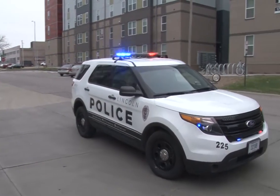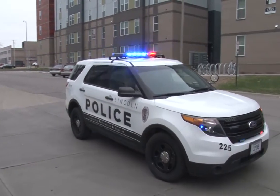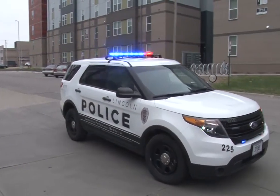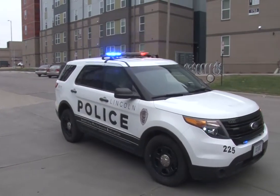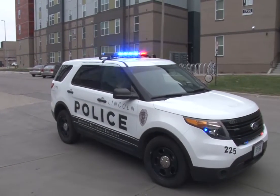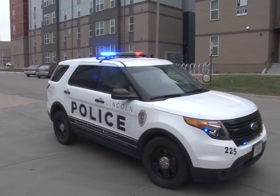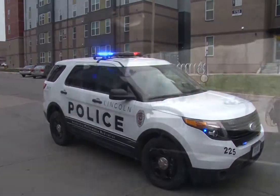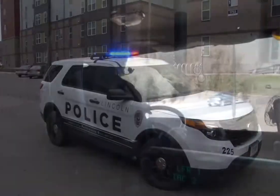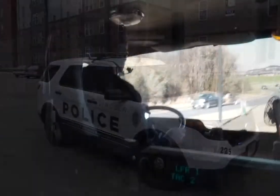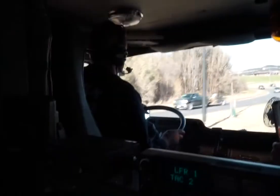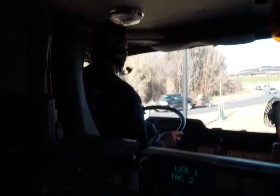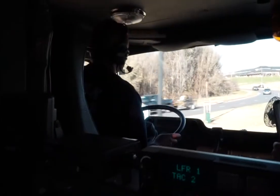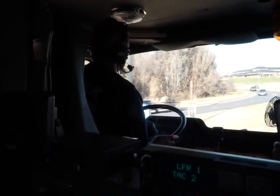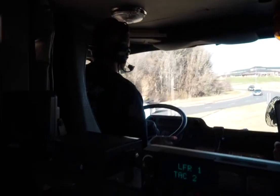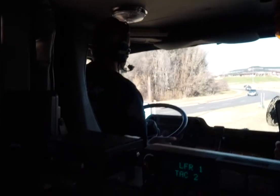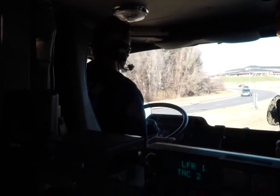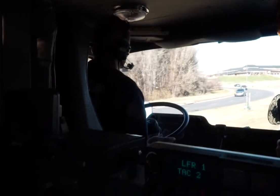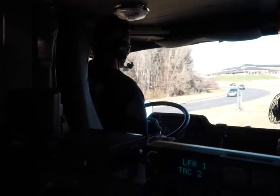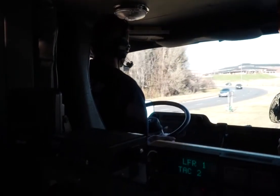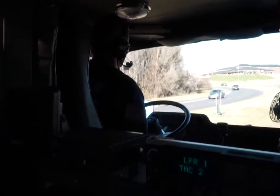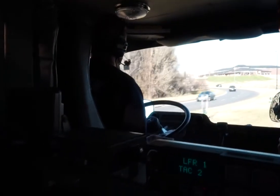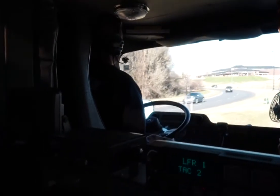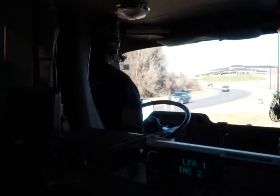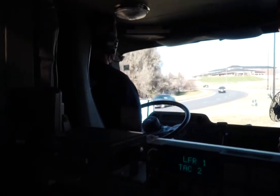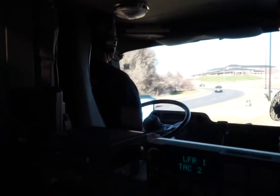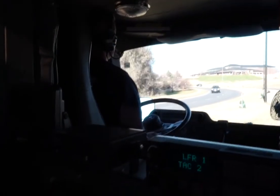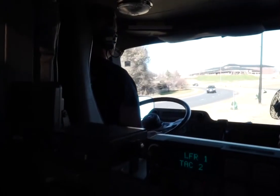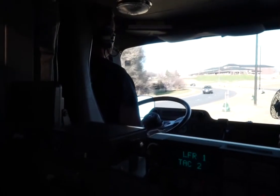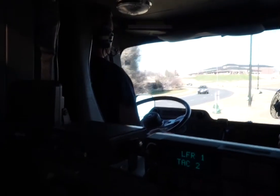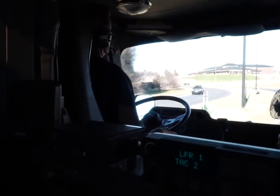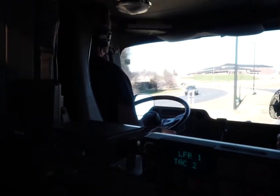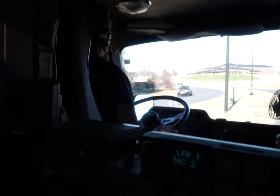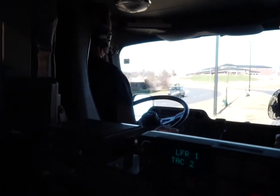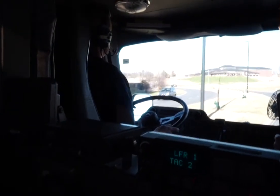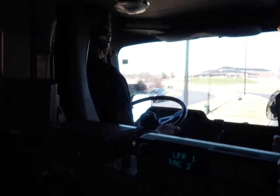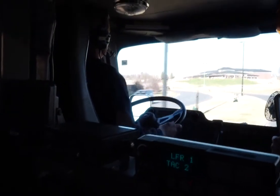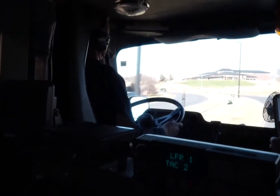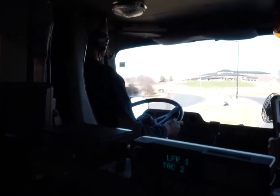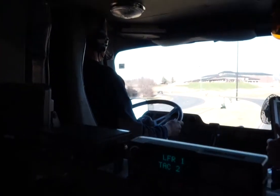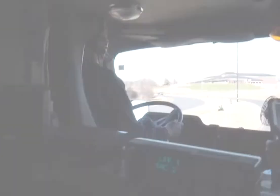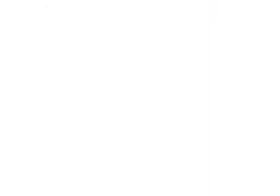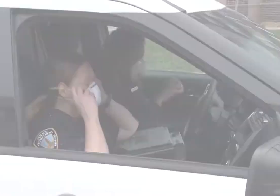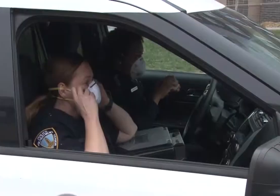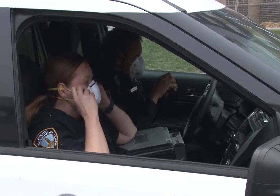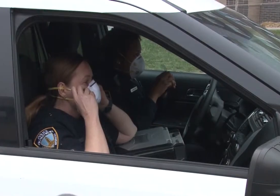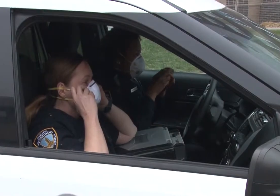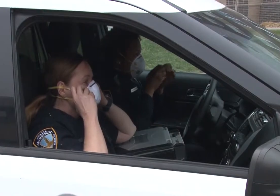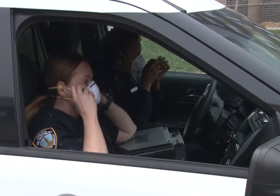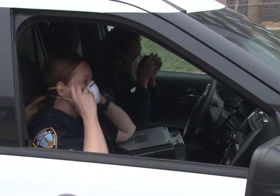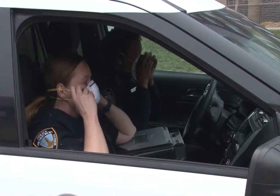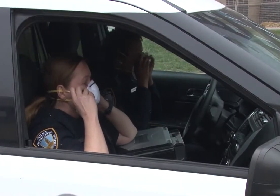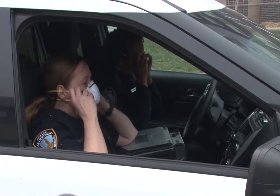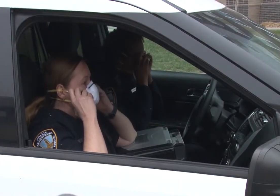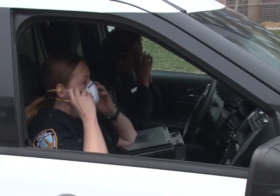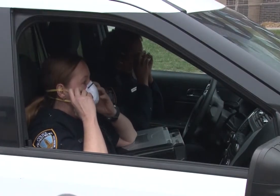a series of questions when citizens call 911. When someone calls 911 for a medical emergency,